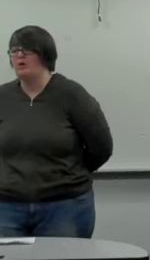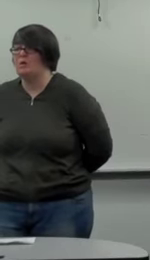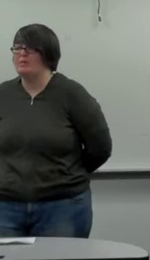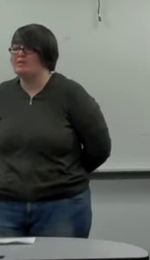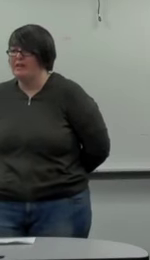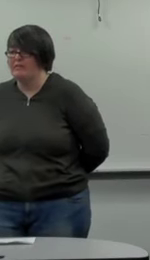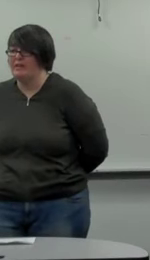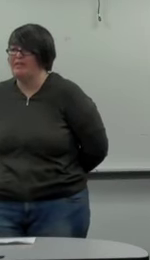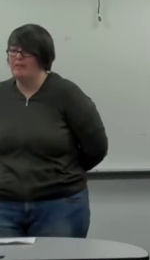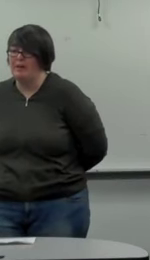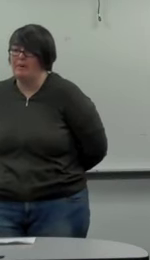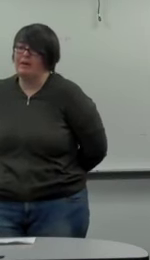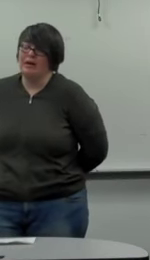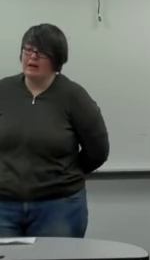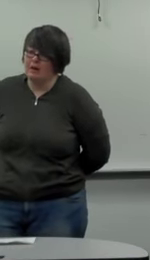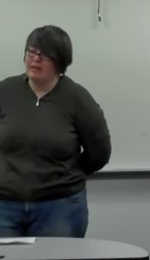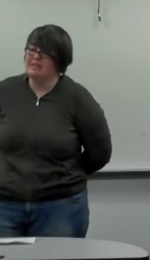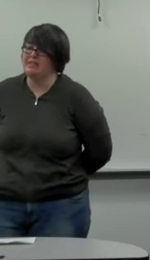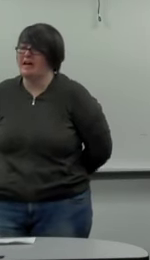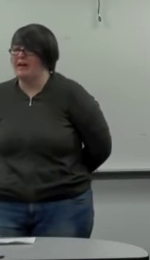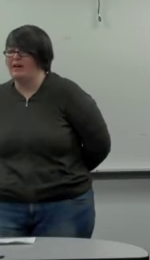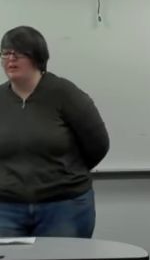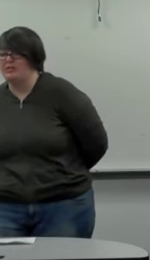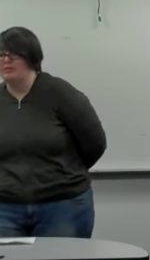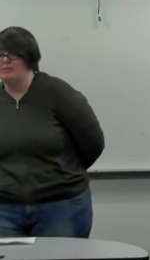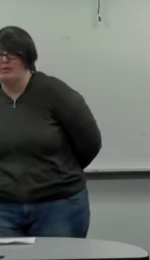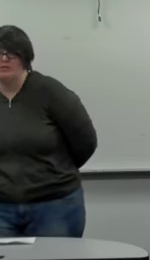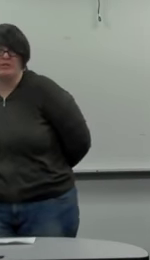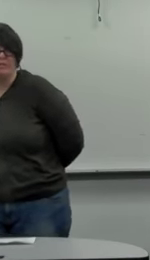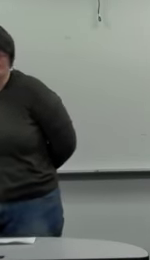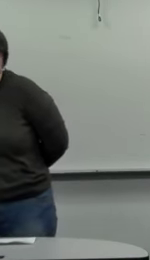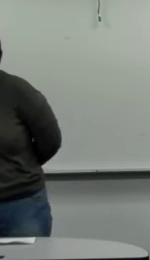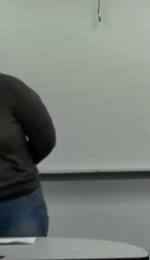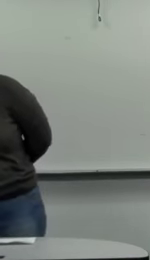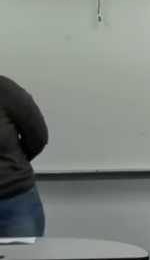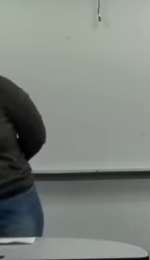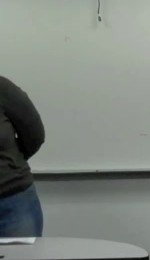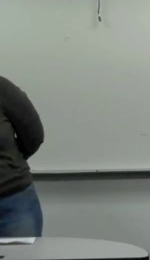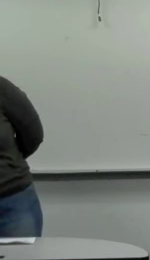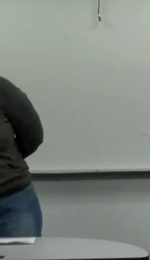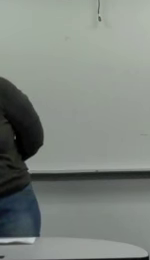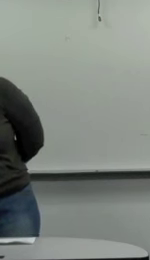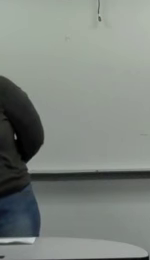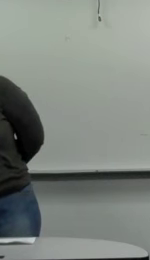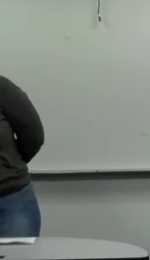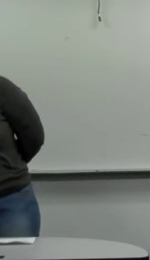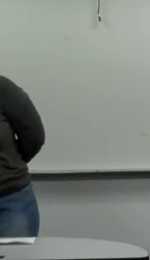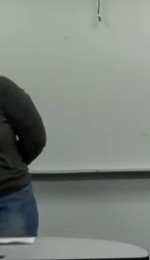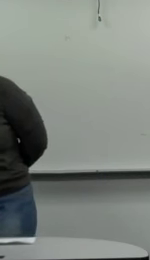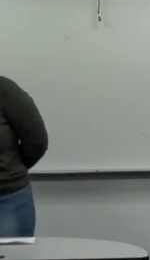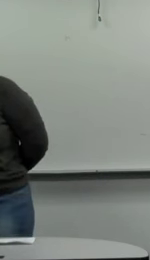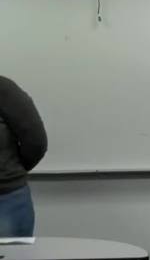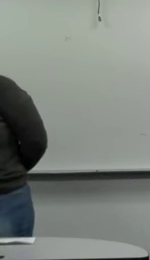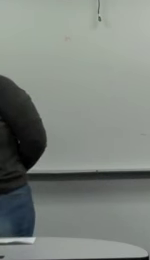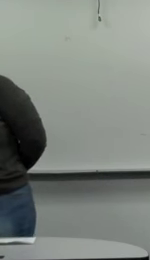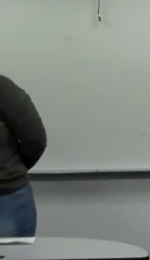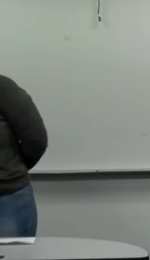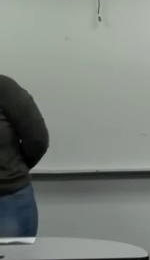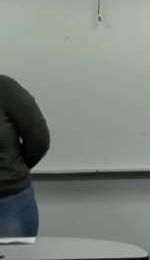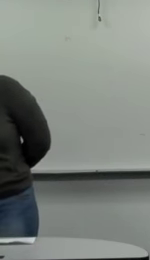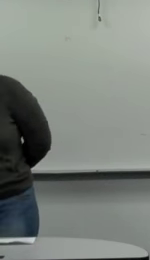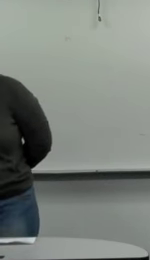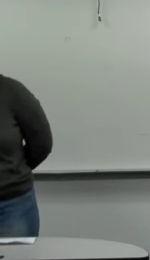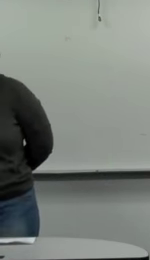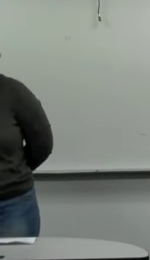People who have been suffering from annoyances like allergies, but also debilitating conditions like EMS, have found relief through hookworm